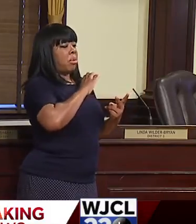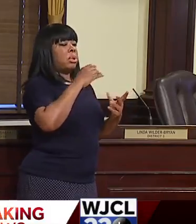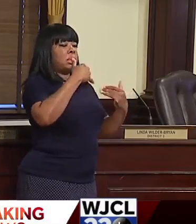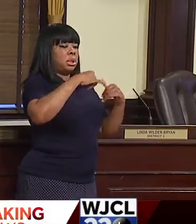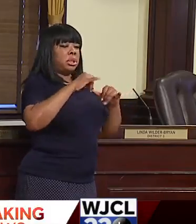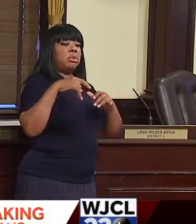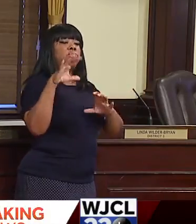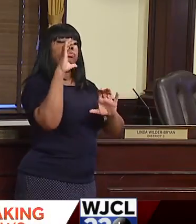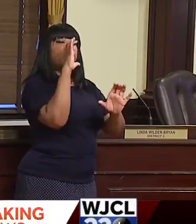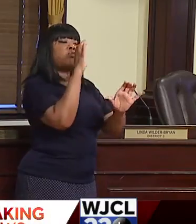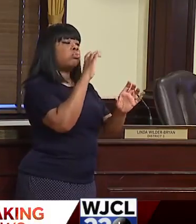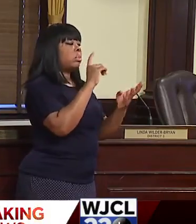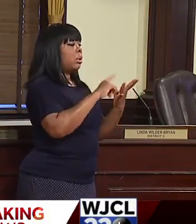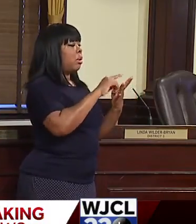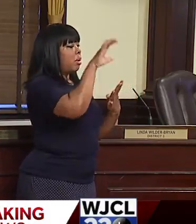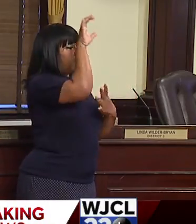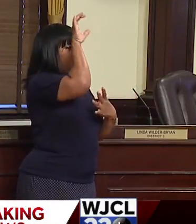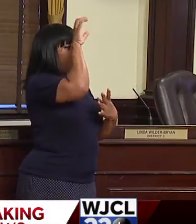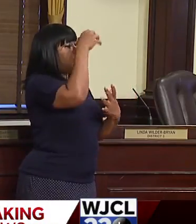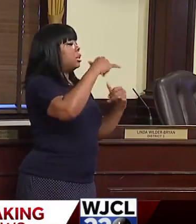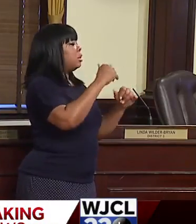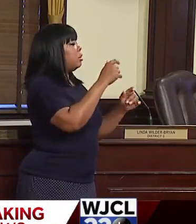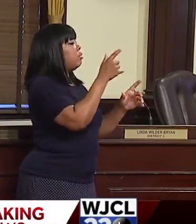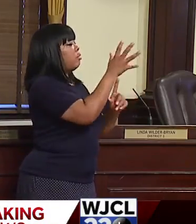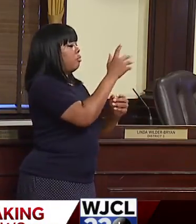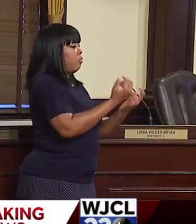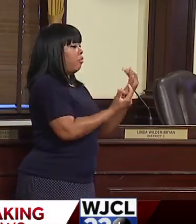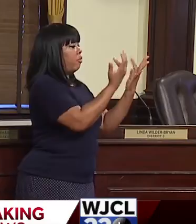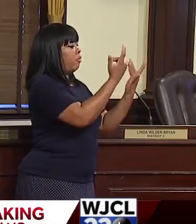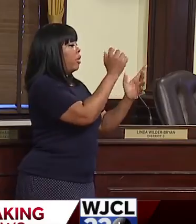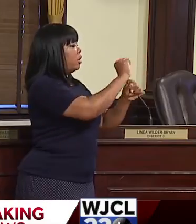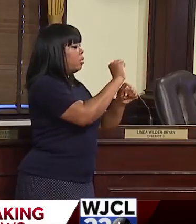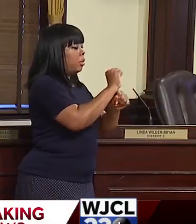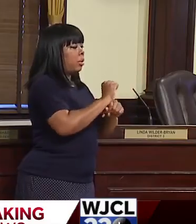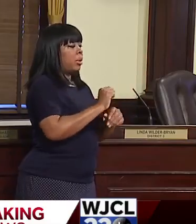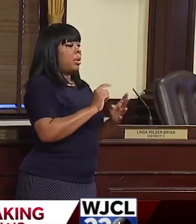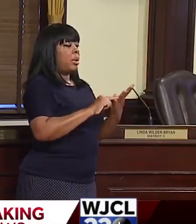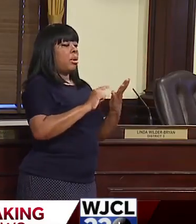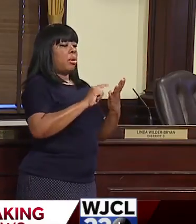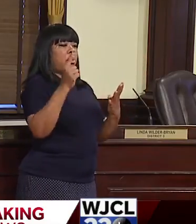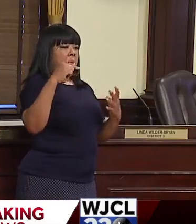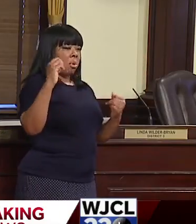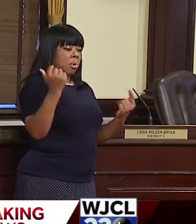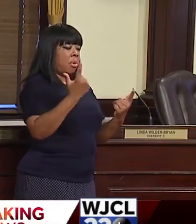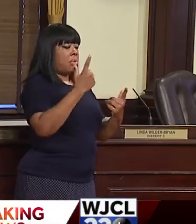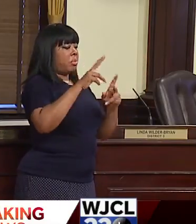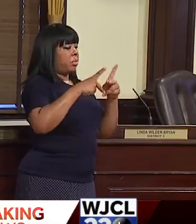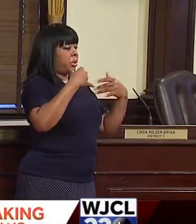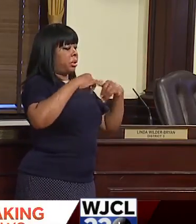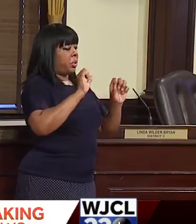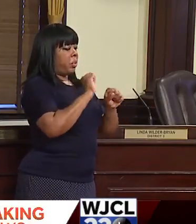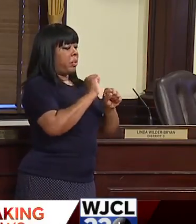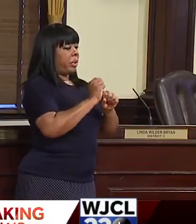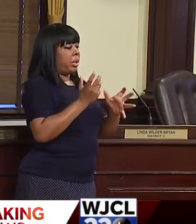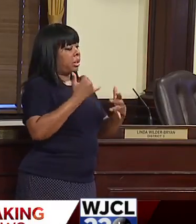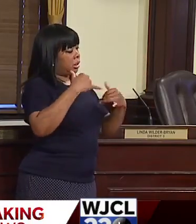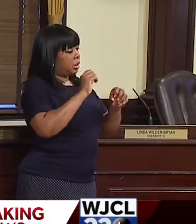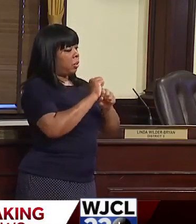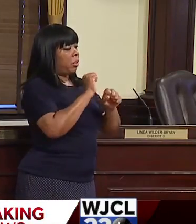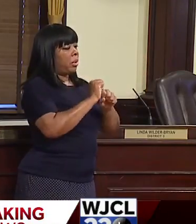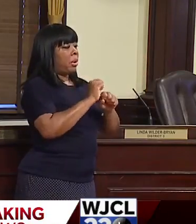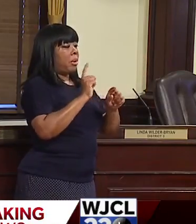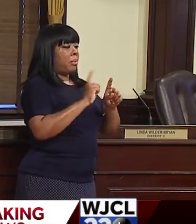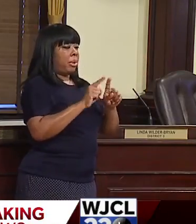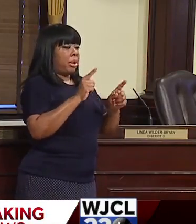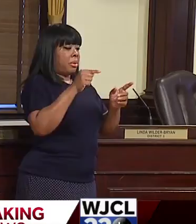We still have firefighters fighting fires. We still have staff members doing all the wonderful things they do every day. But the fact is the money